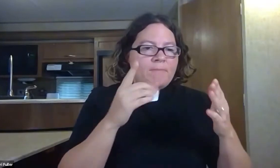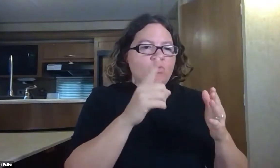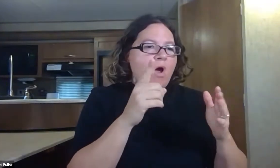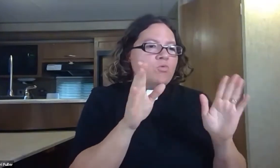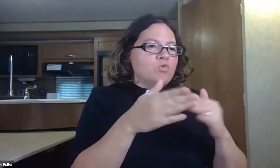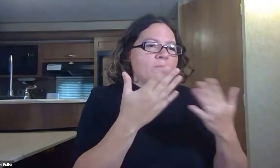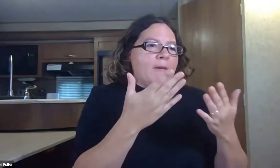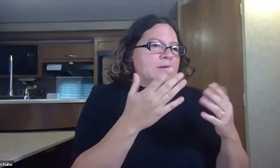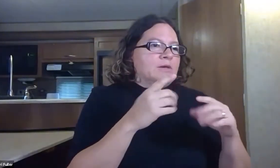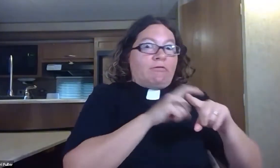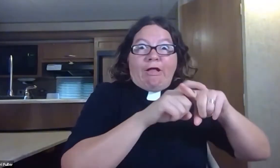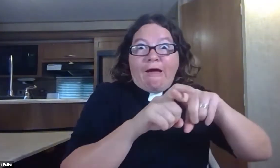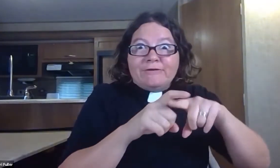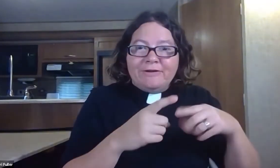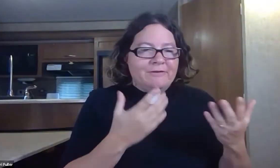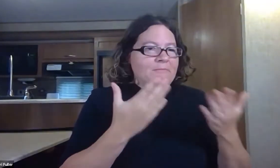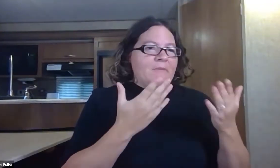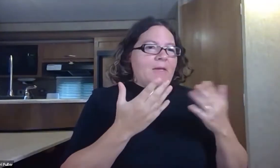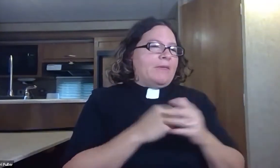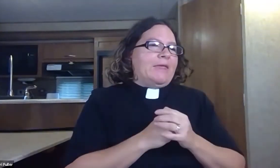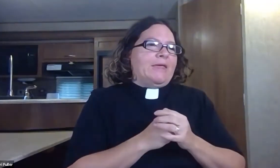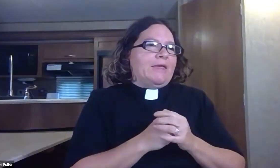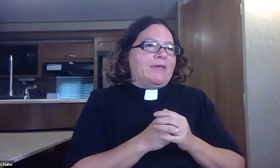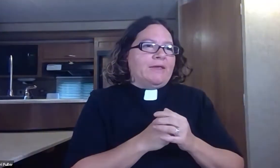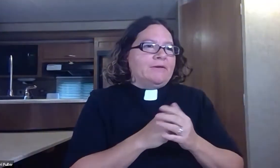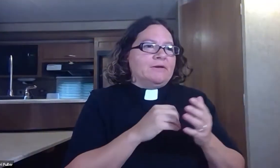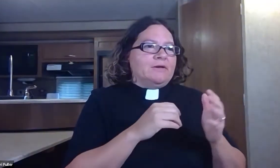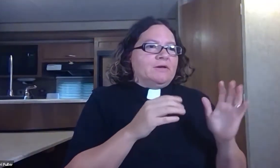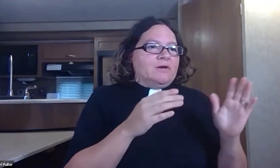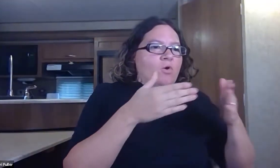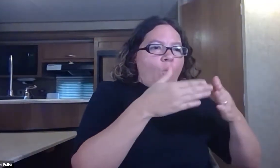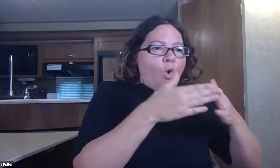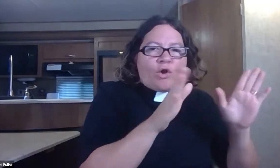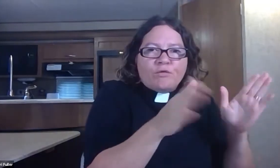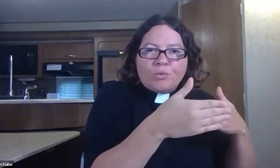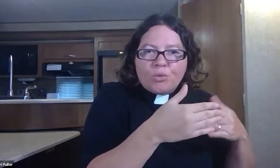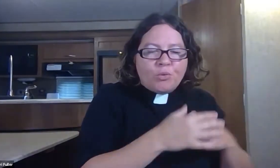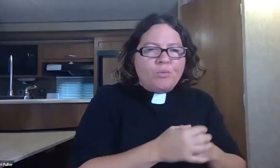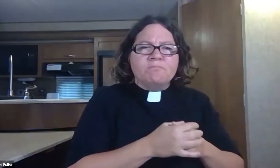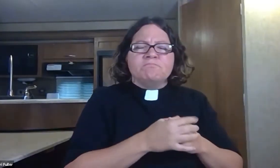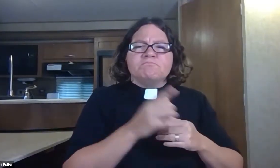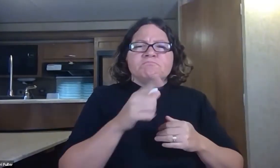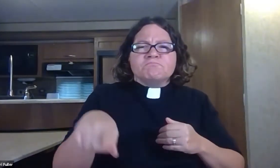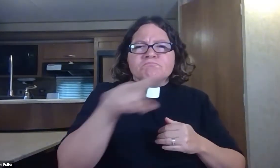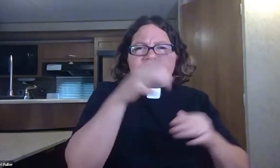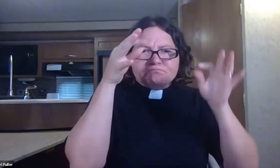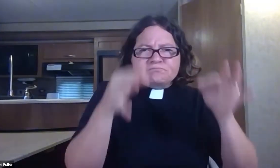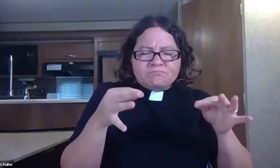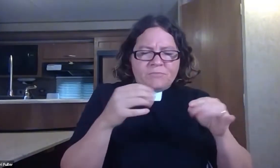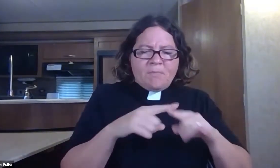connected, whether that's a closet in your home, a corner in one of the rooms in